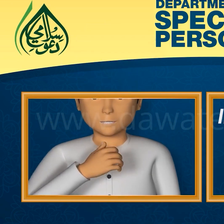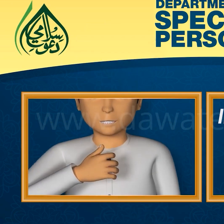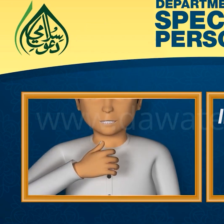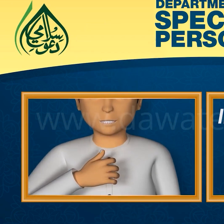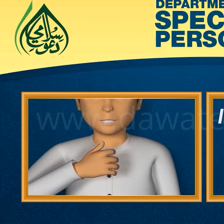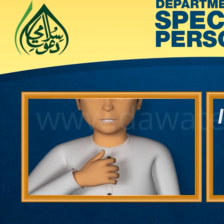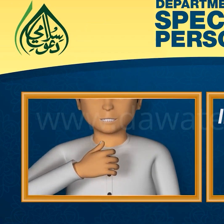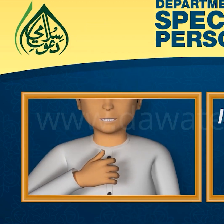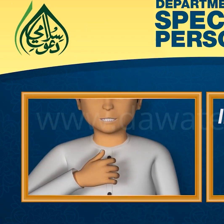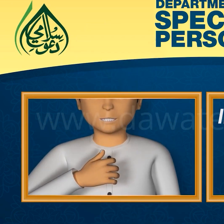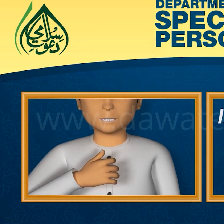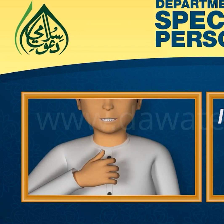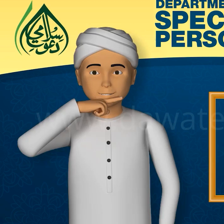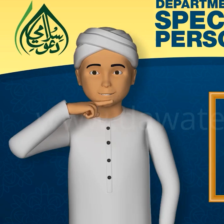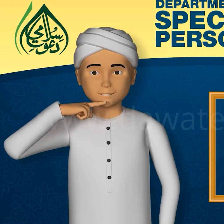Jalan